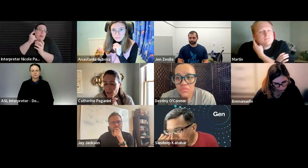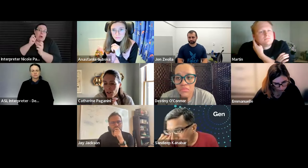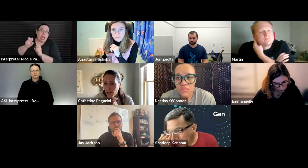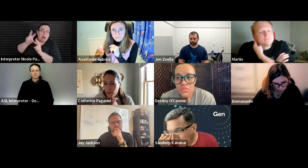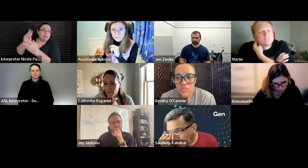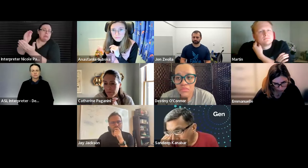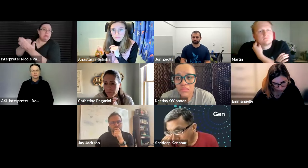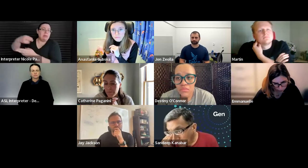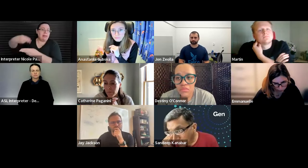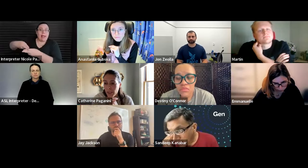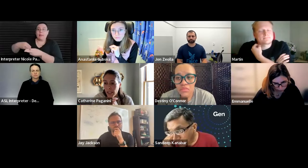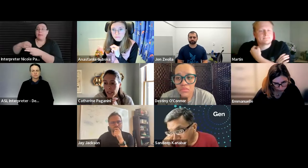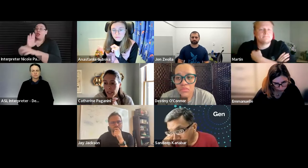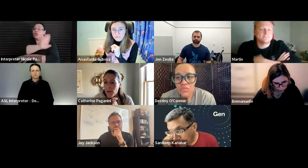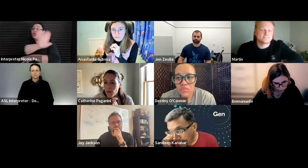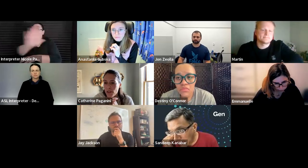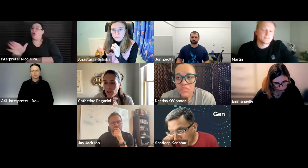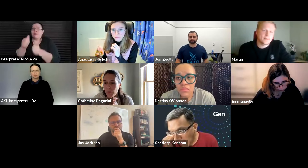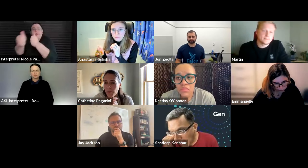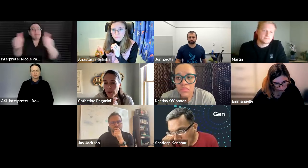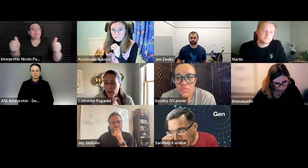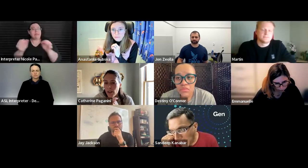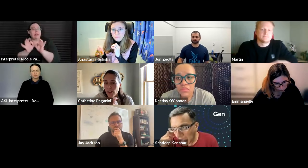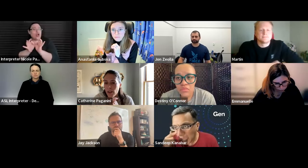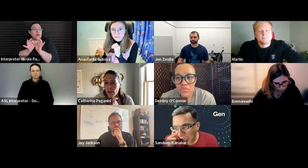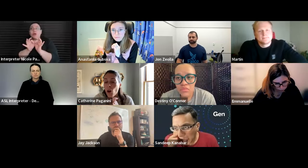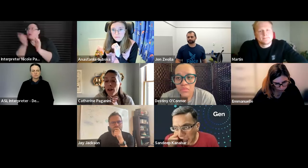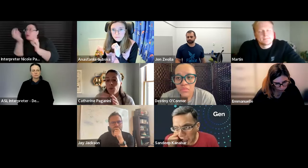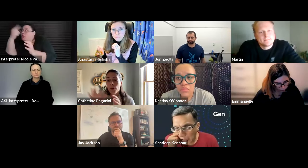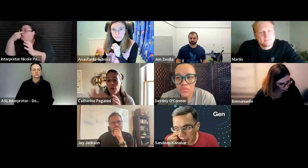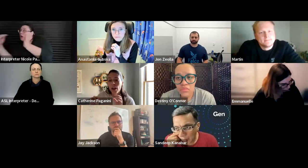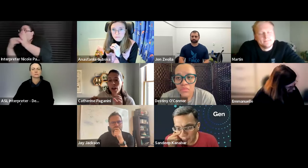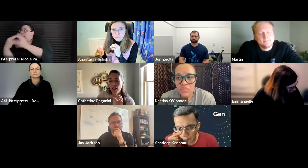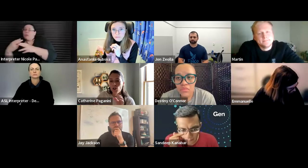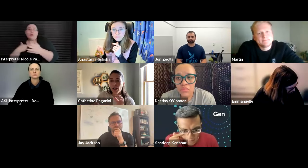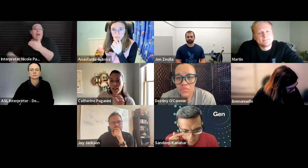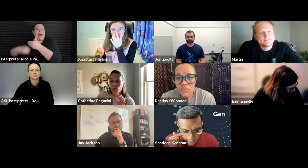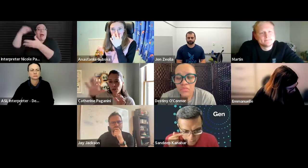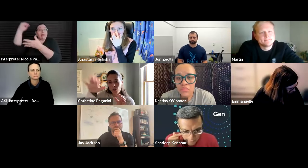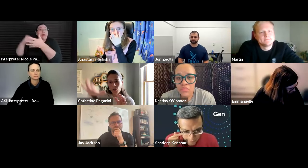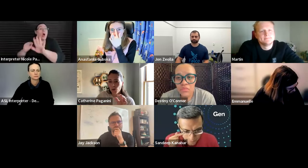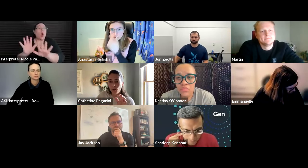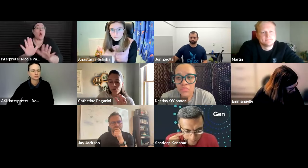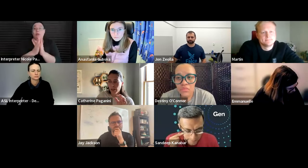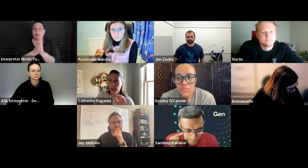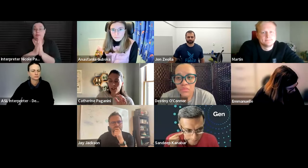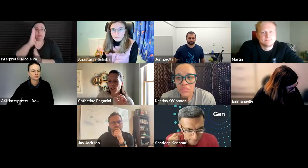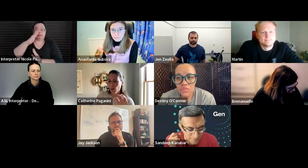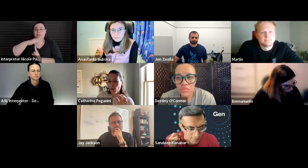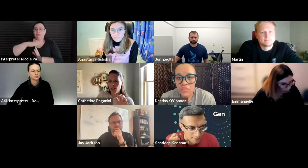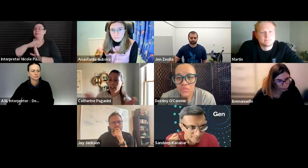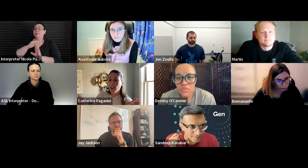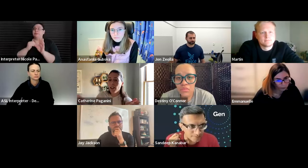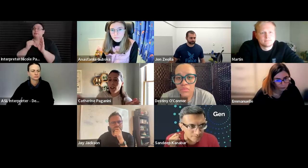interpreters and let's just start gathering names um and oh and before i i do that i will do